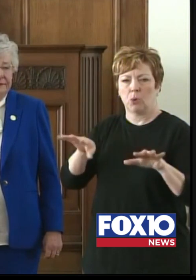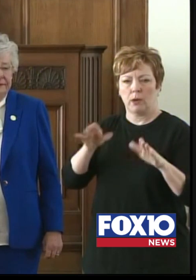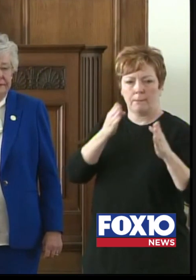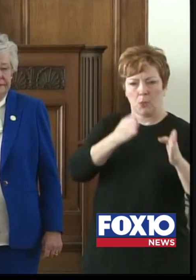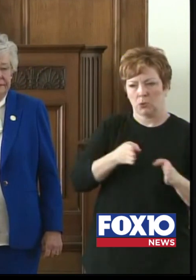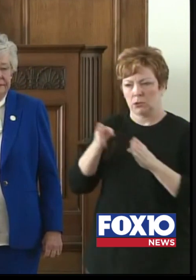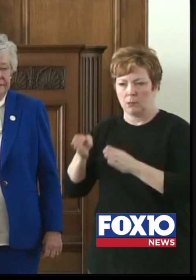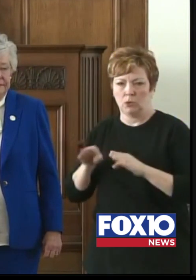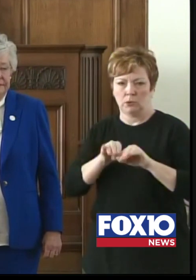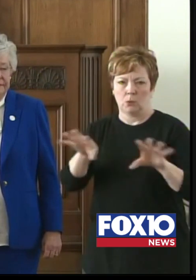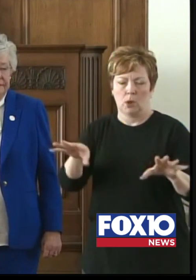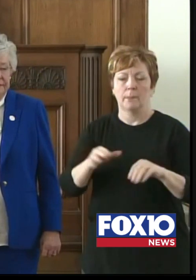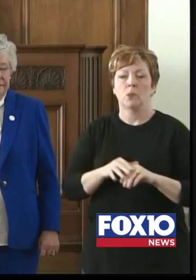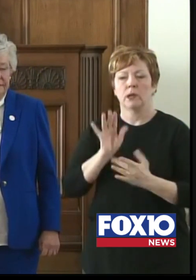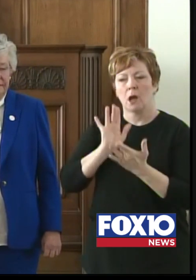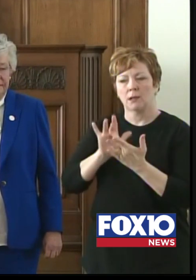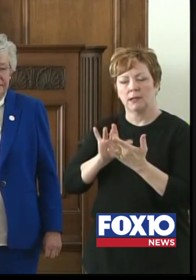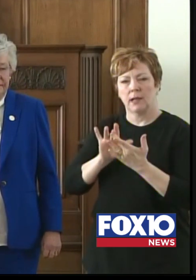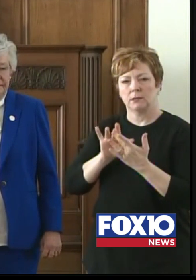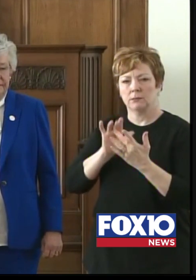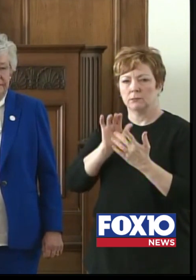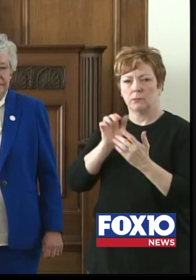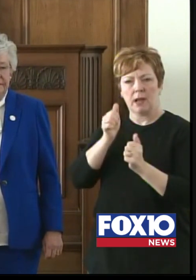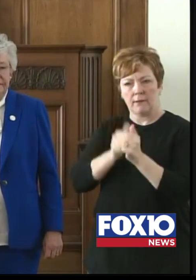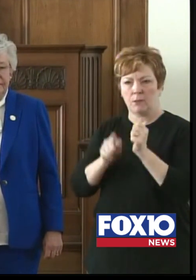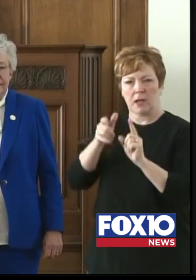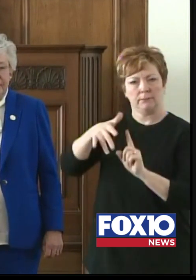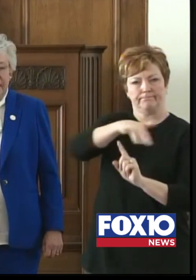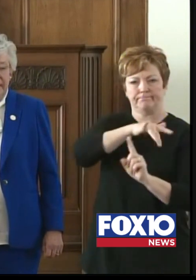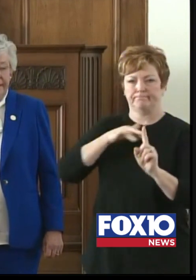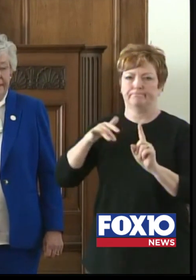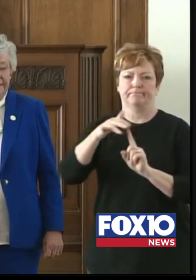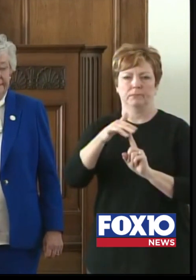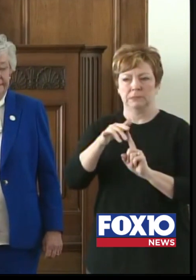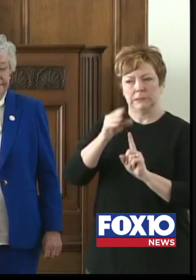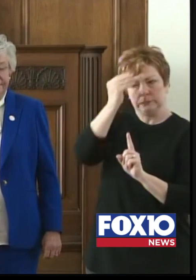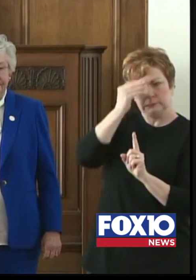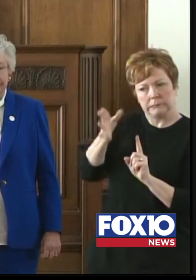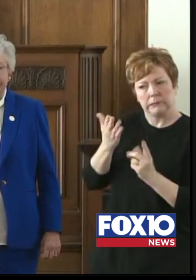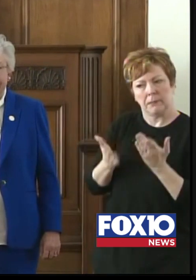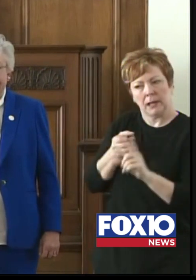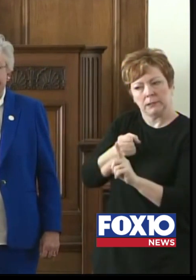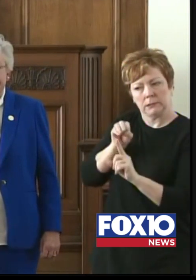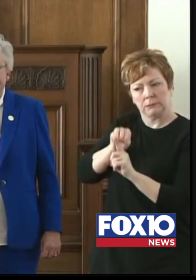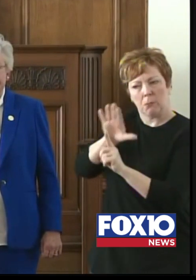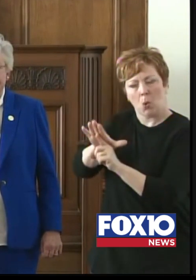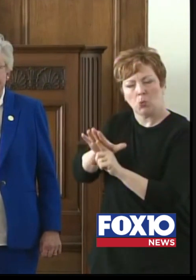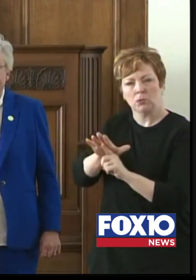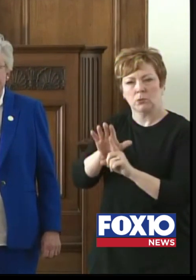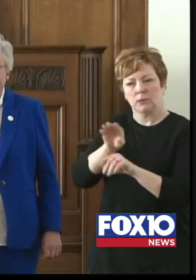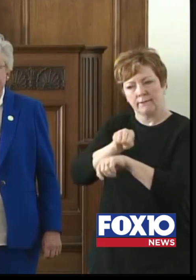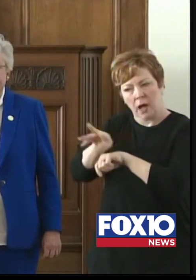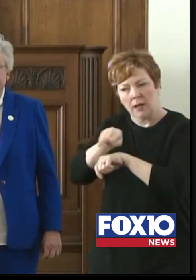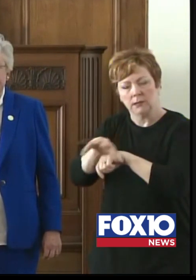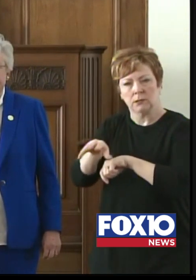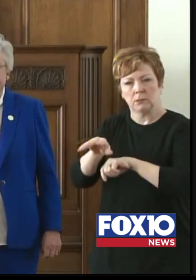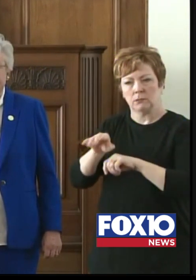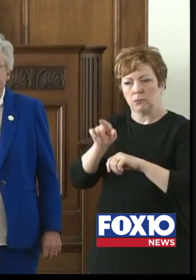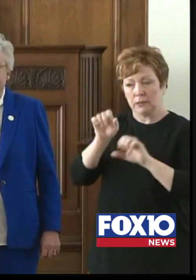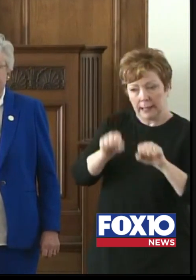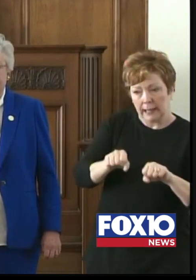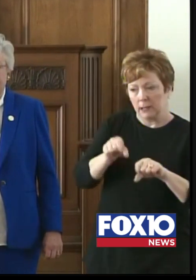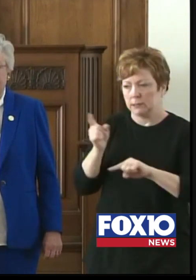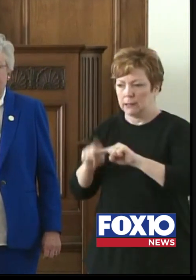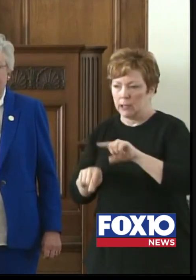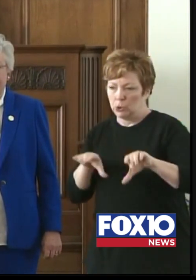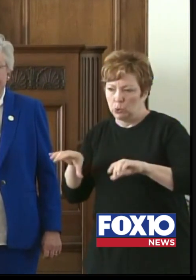get in touch with all of the people who are around that case and let them know that they may have been exposed and give them advice about what they can do or should